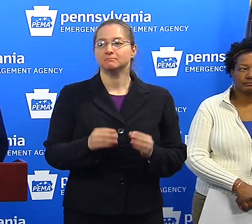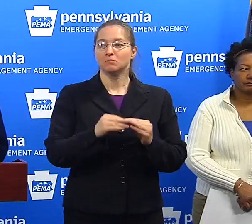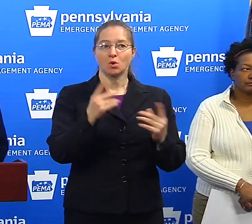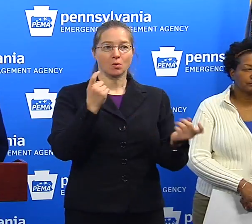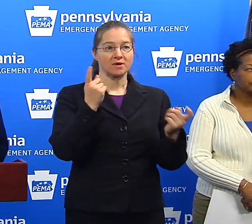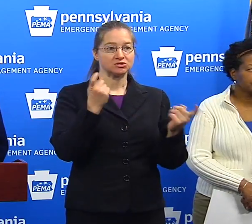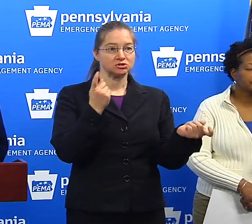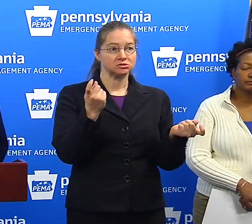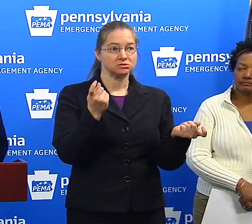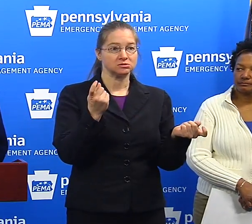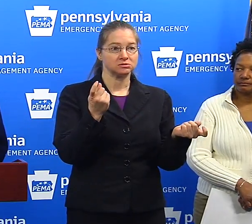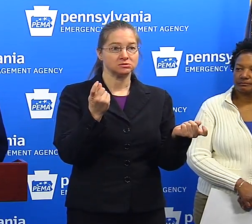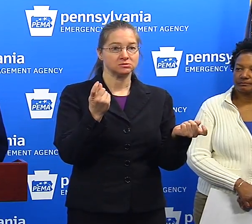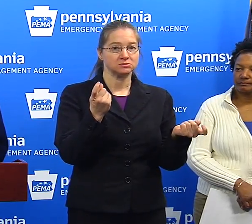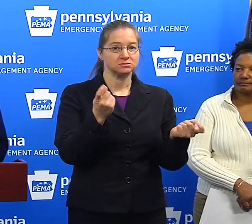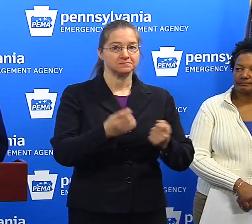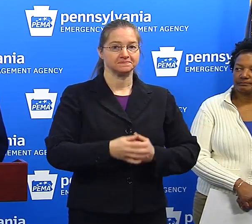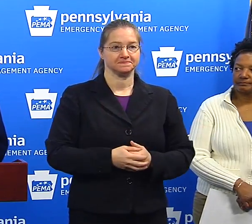questions?